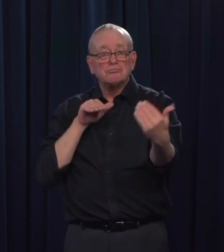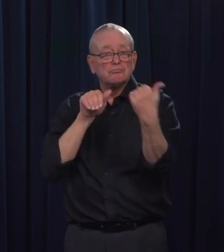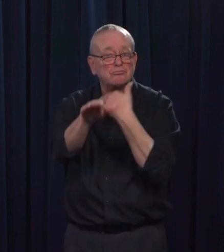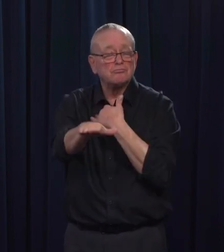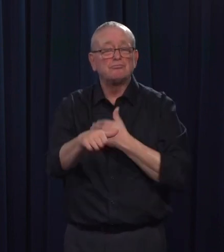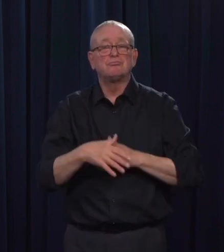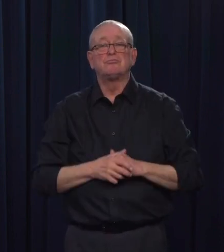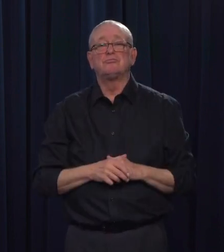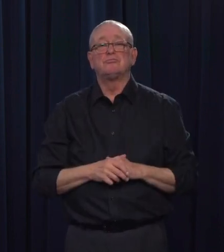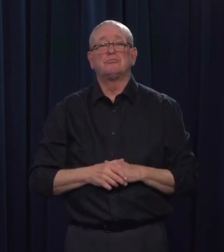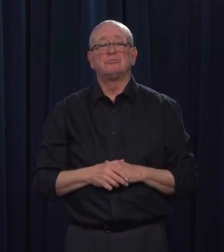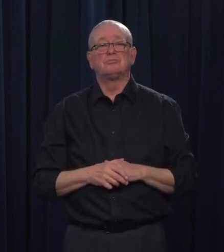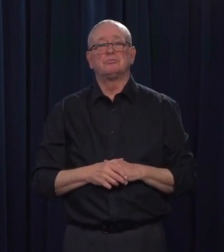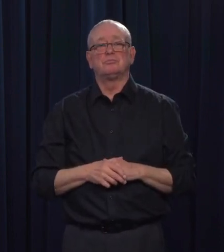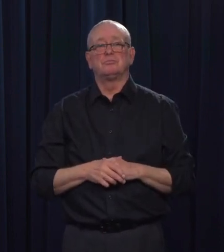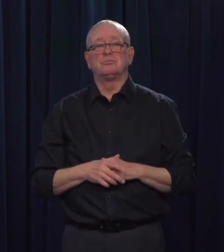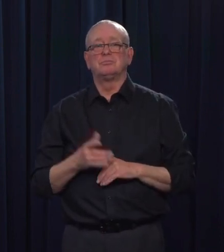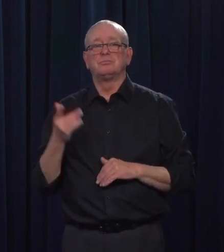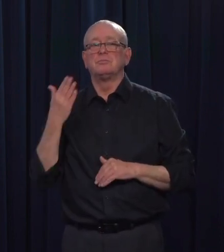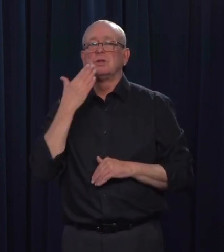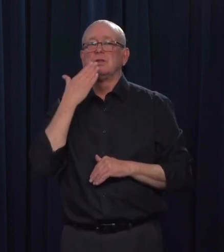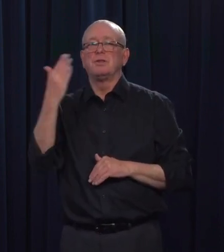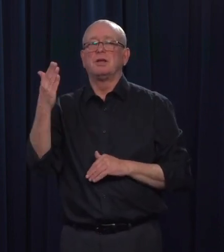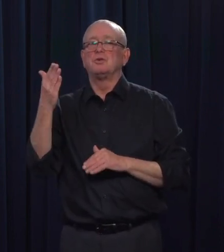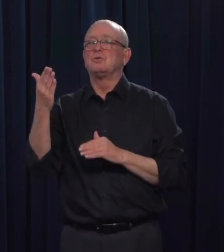Great. Thank you. Operator, can you please put on the next caller?